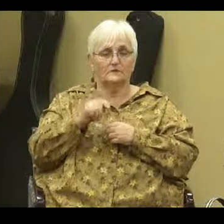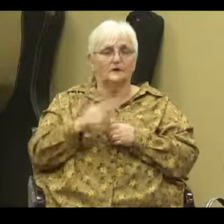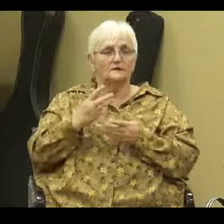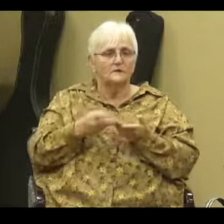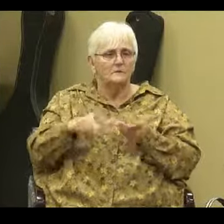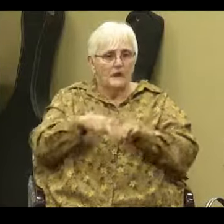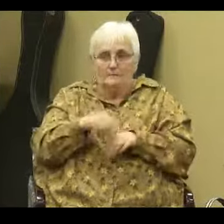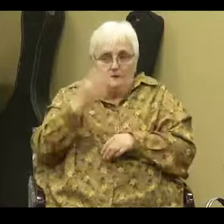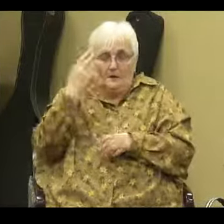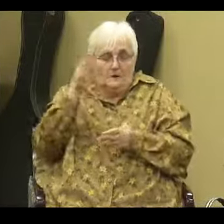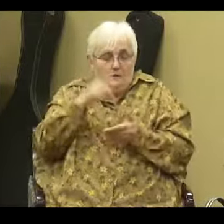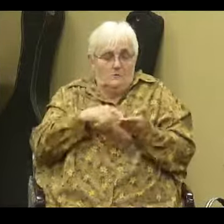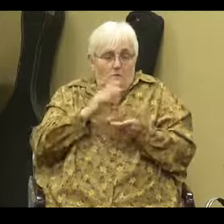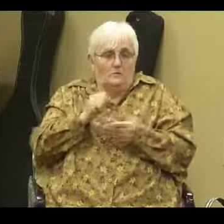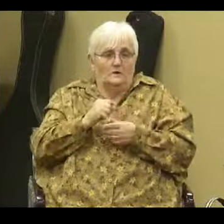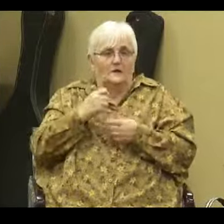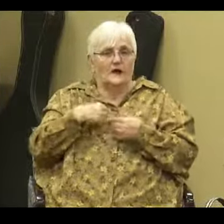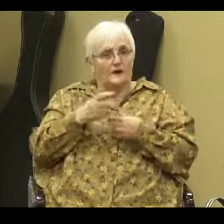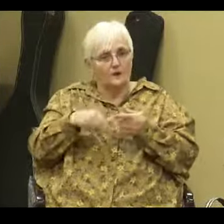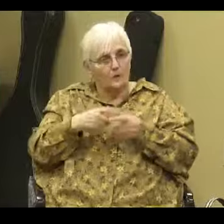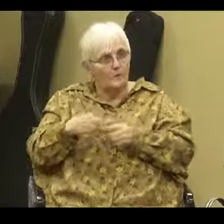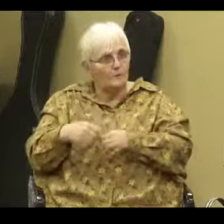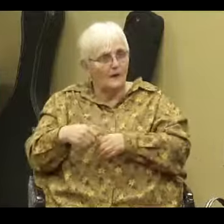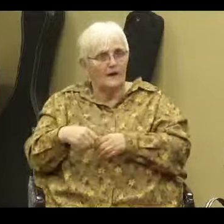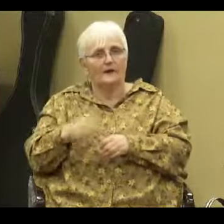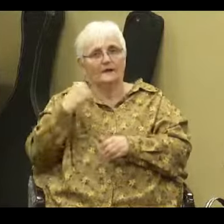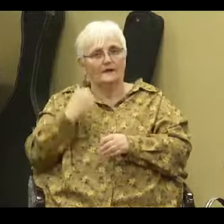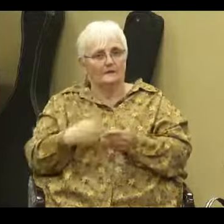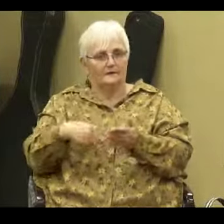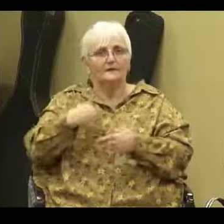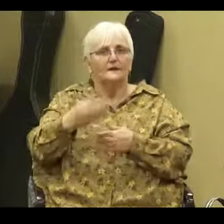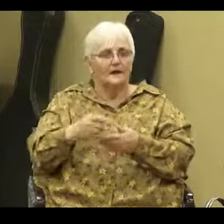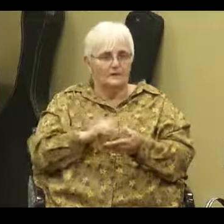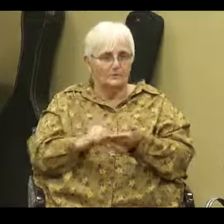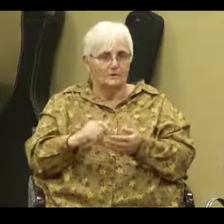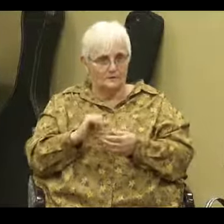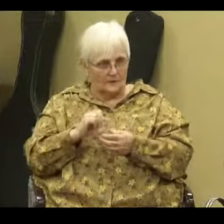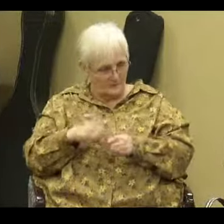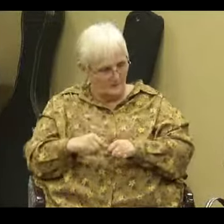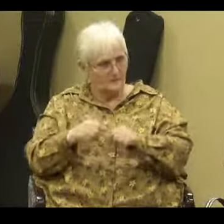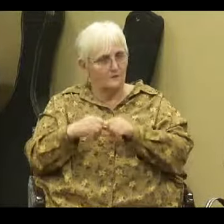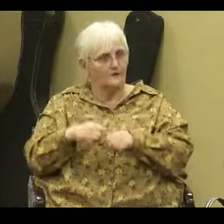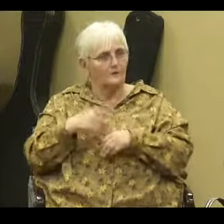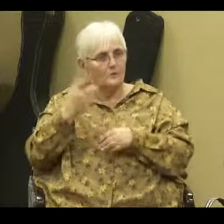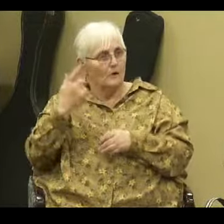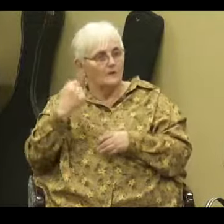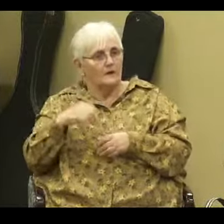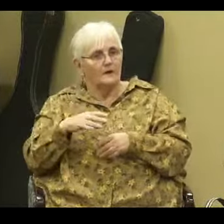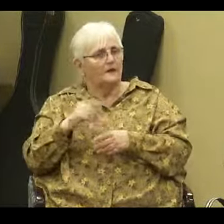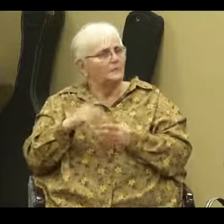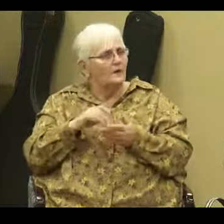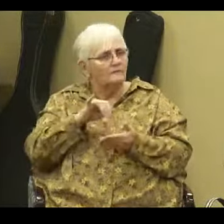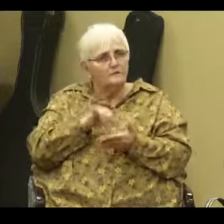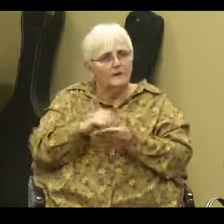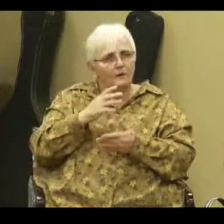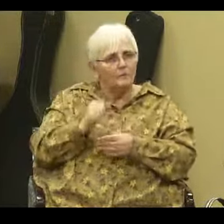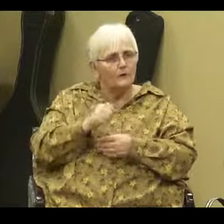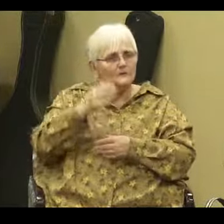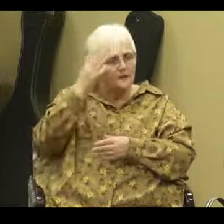I didn't even know what it was. I just had to go back the next week. And I did. Why? Because I, whatever that was, I mean, I knew it was the word of